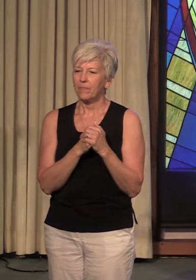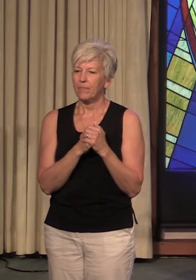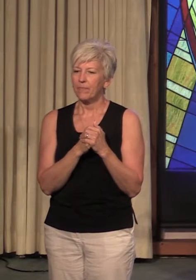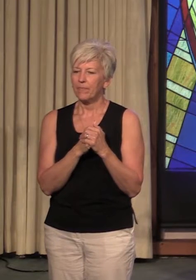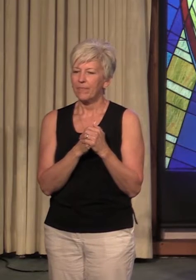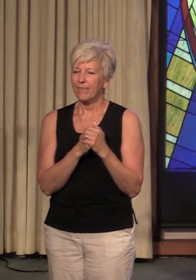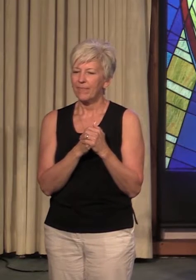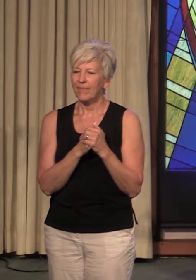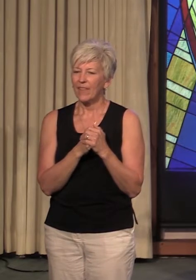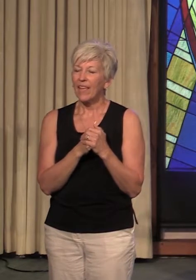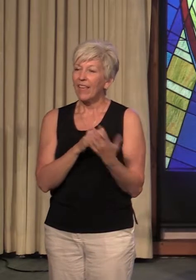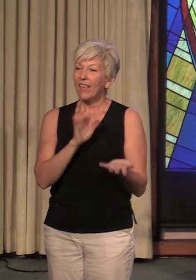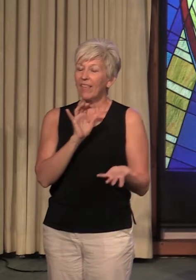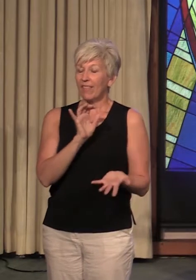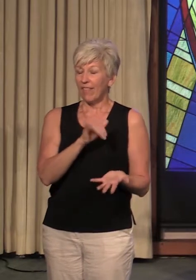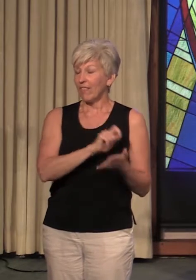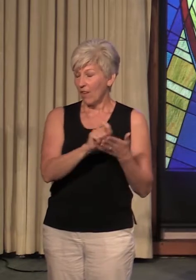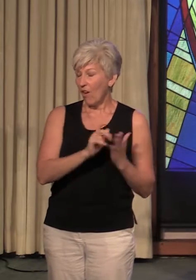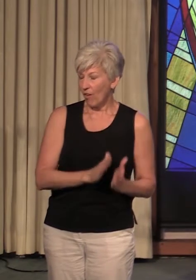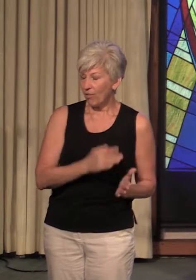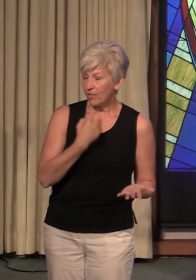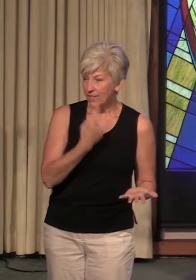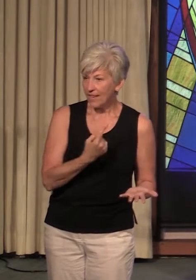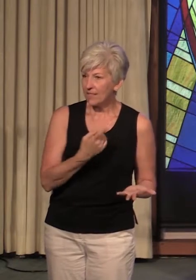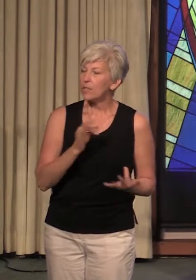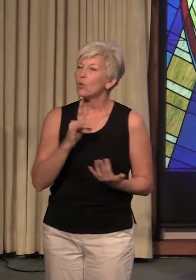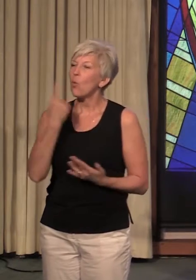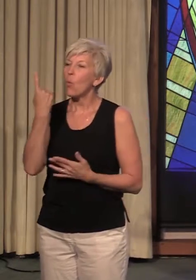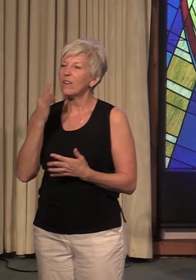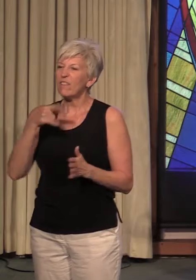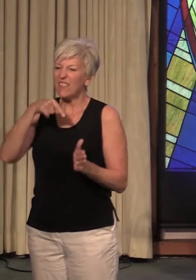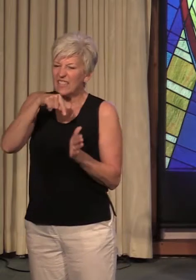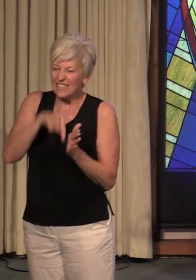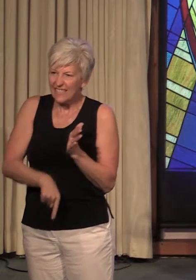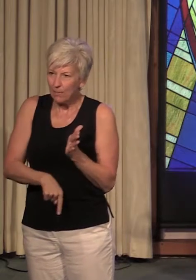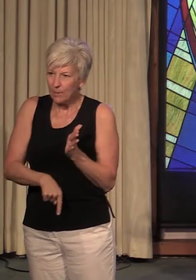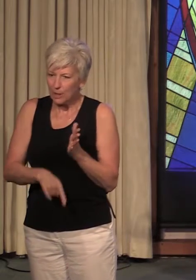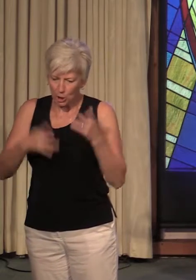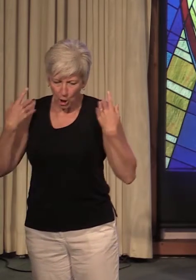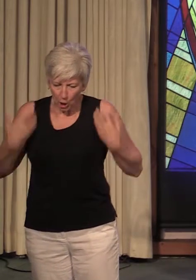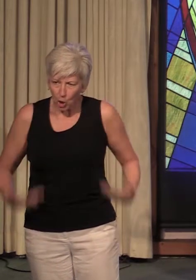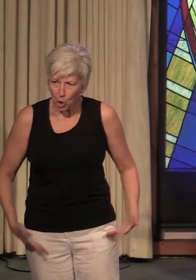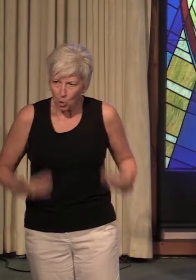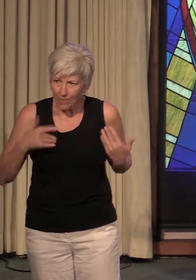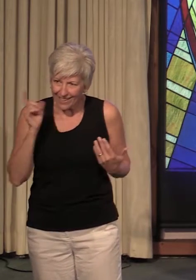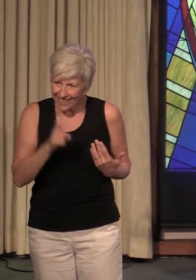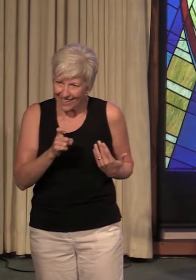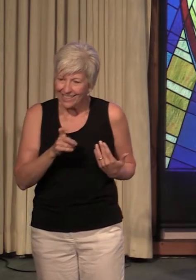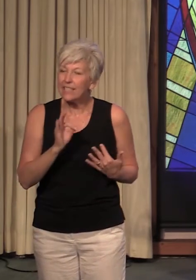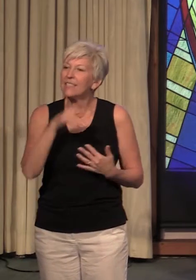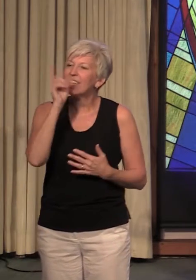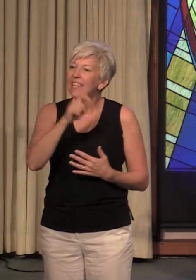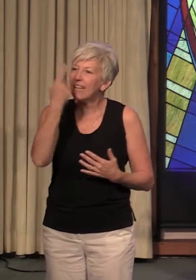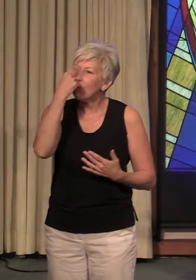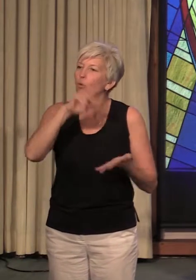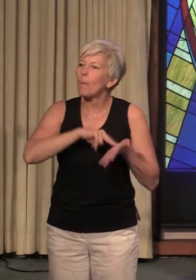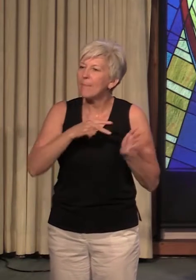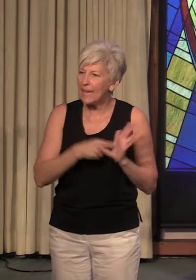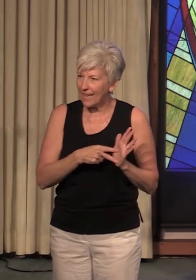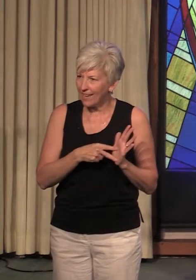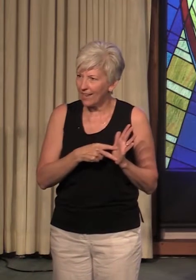one of the points that Robert makes is that one of the deepest human needs is the need for meaning. We use meaning